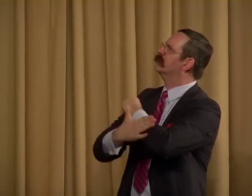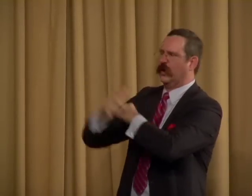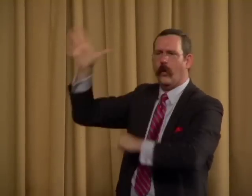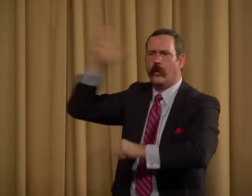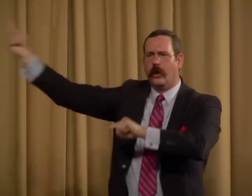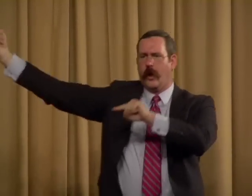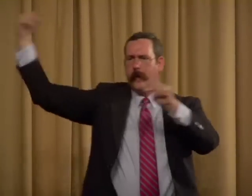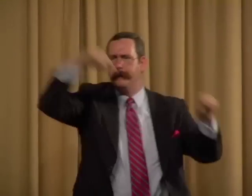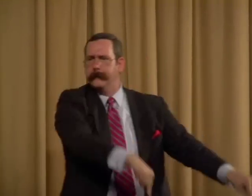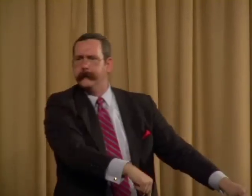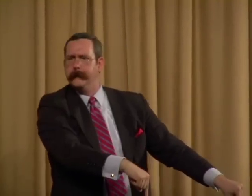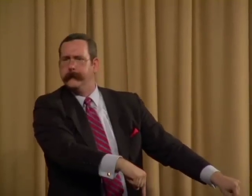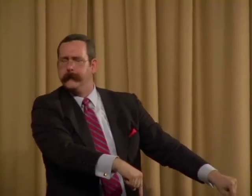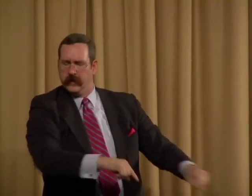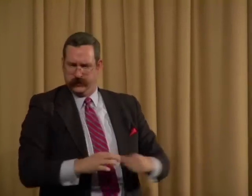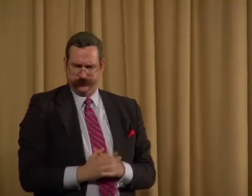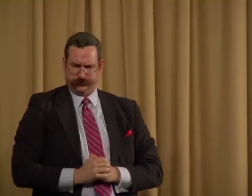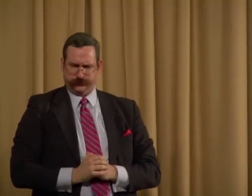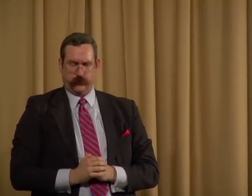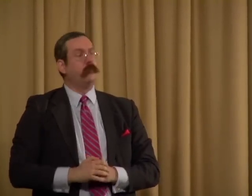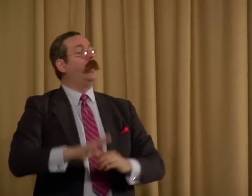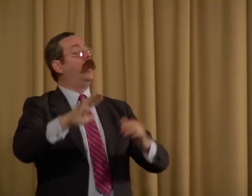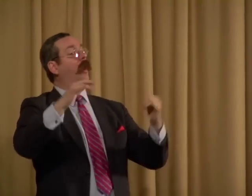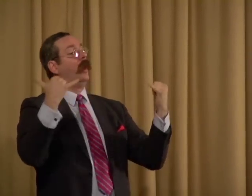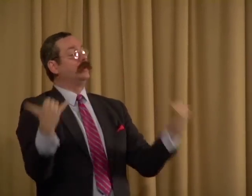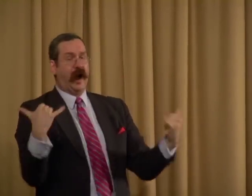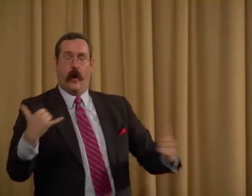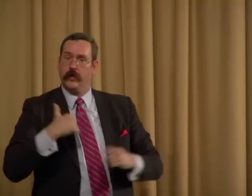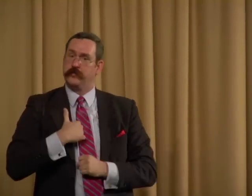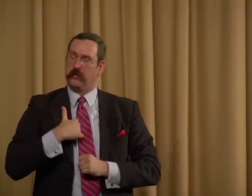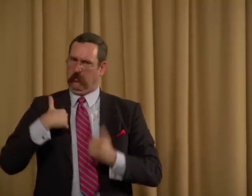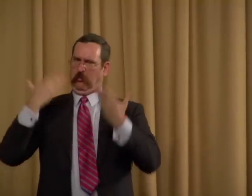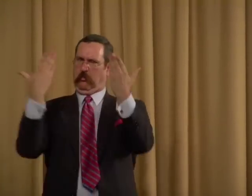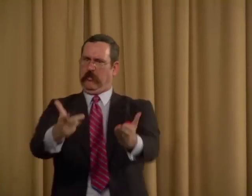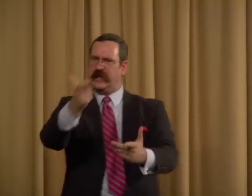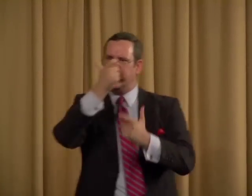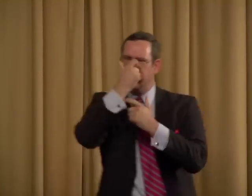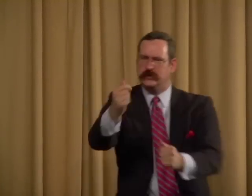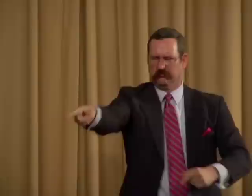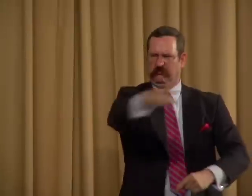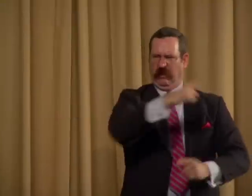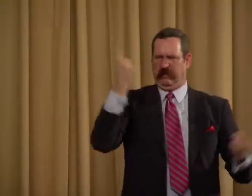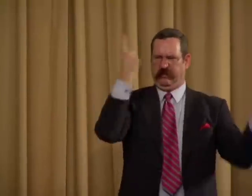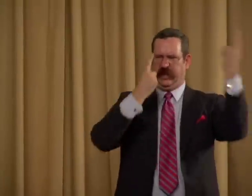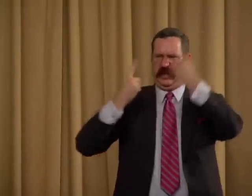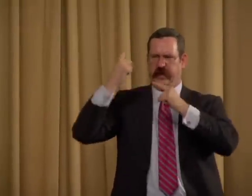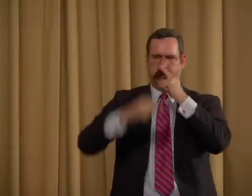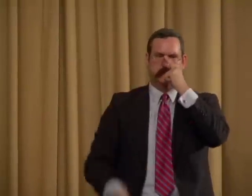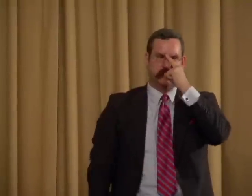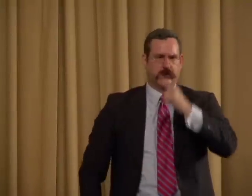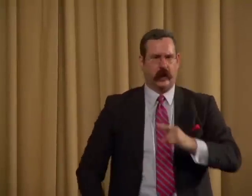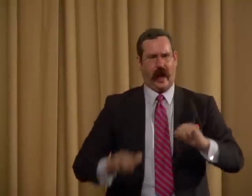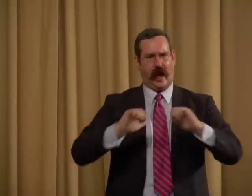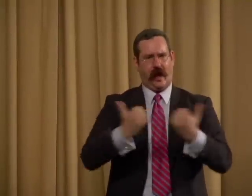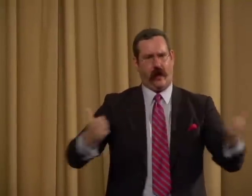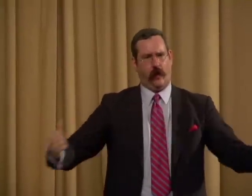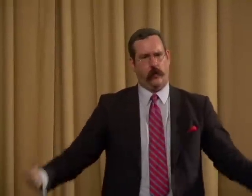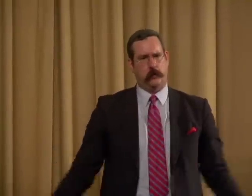ask God to heal our country, He will come. Now I say to you that you might be